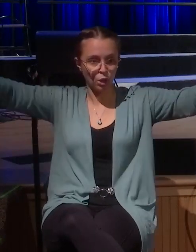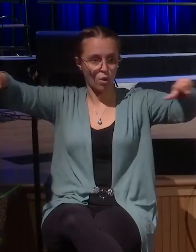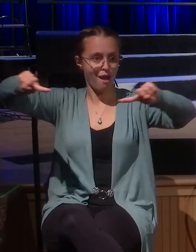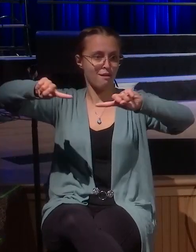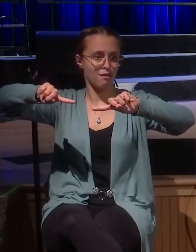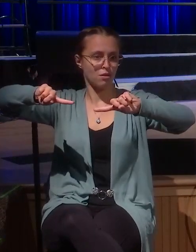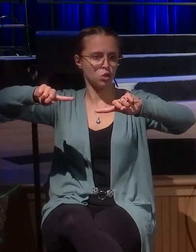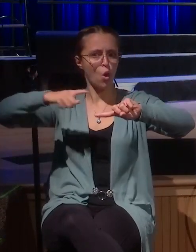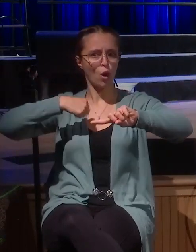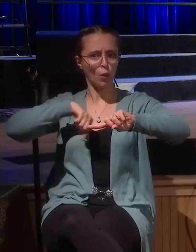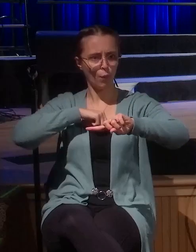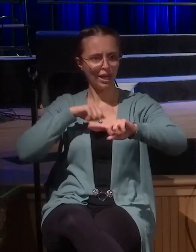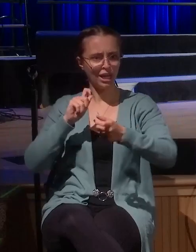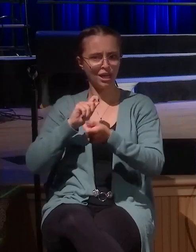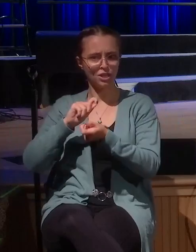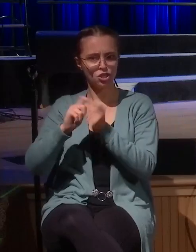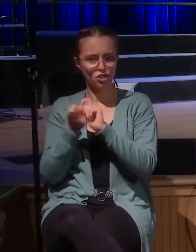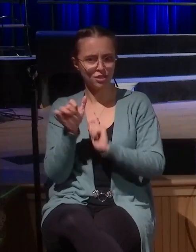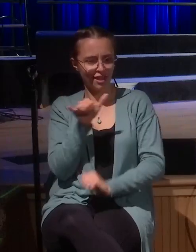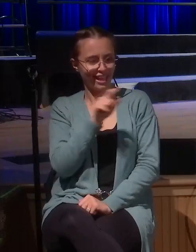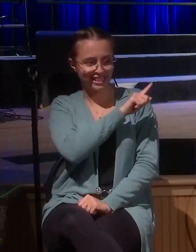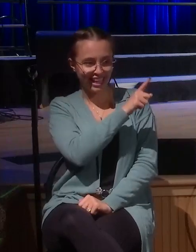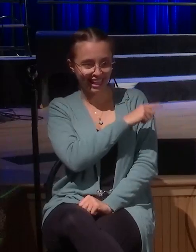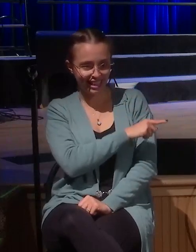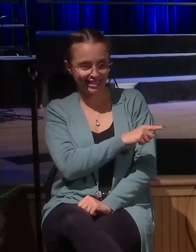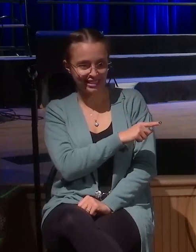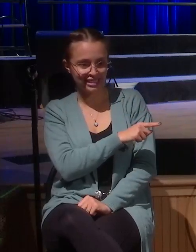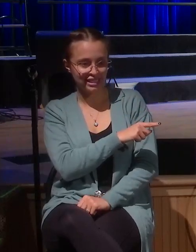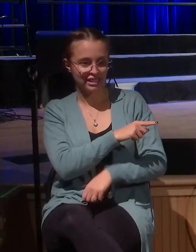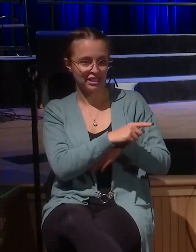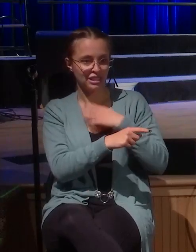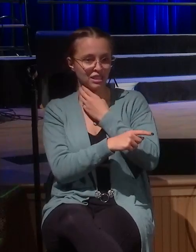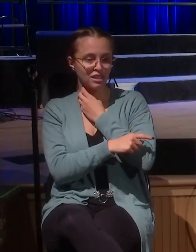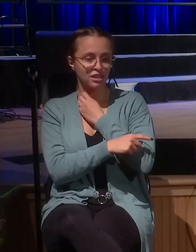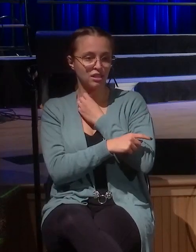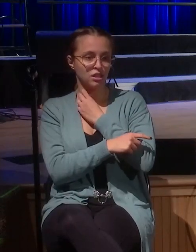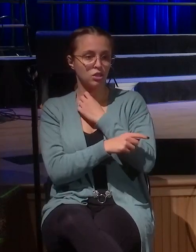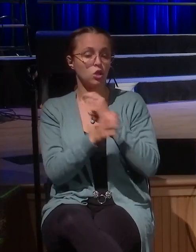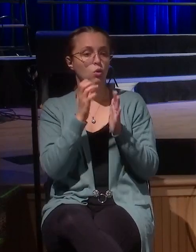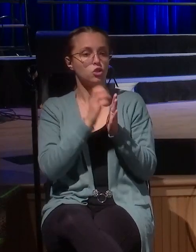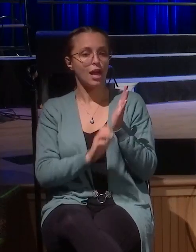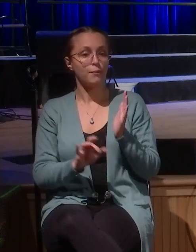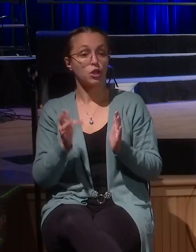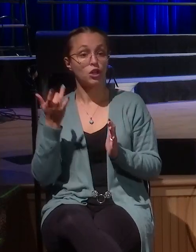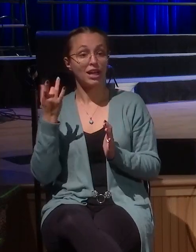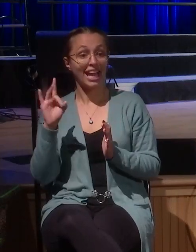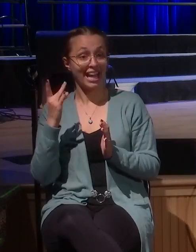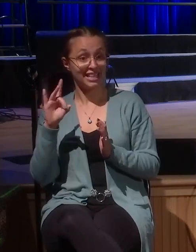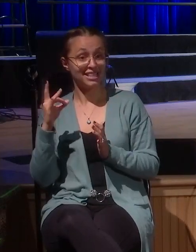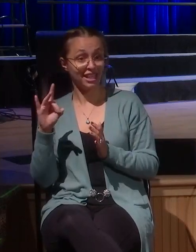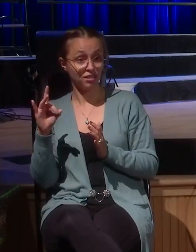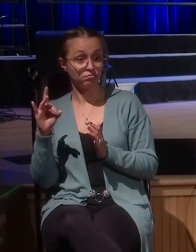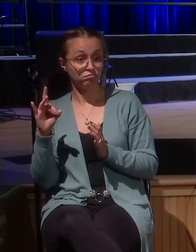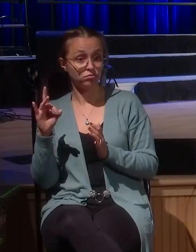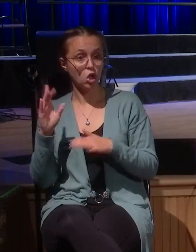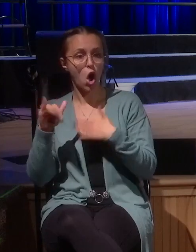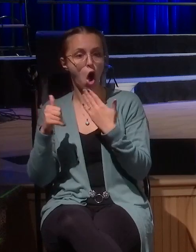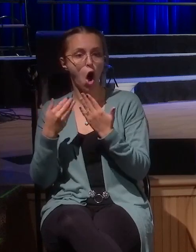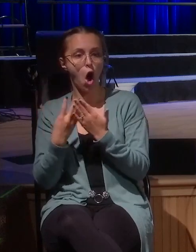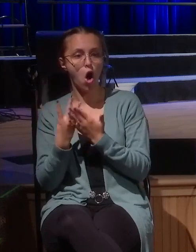As we end here, we want to connect two things. We had chapter 18, which all of those four things came together in Zacchaeus.